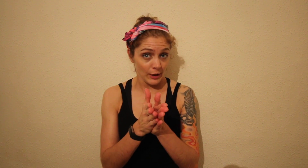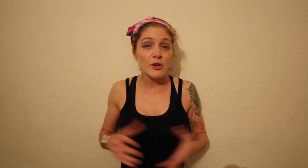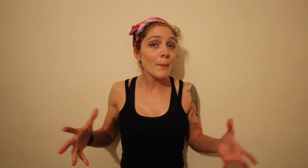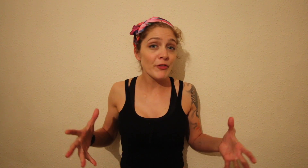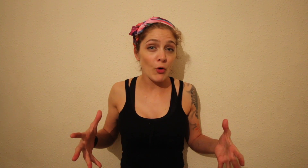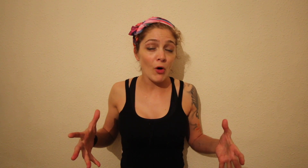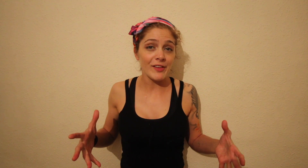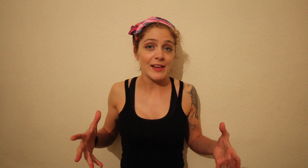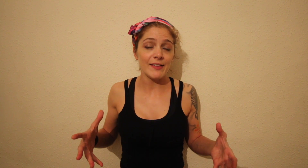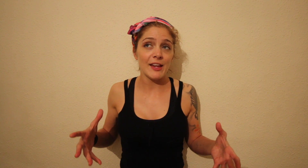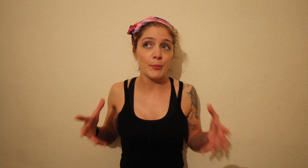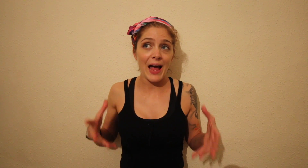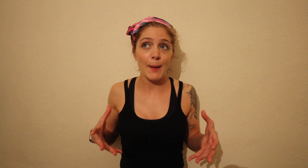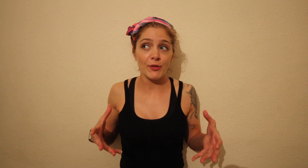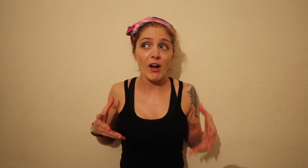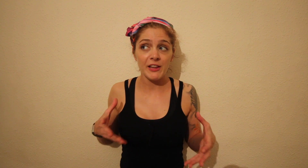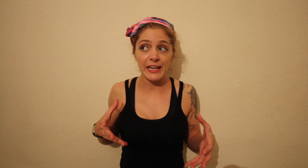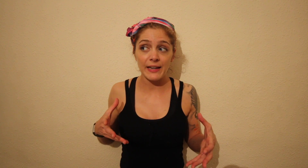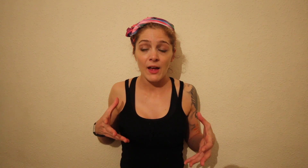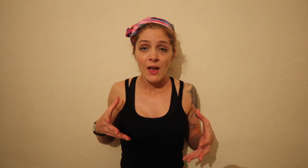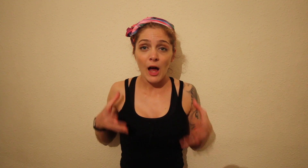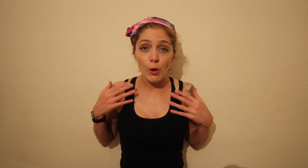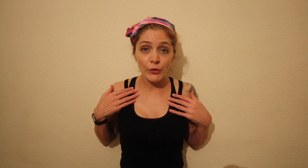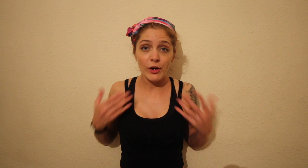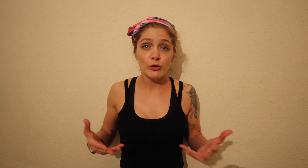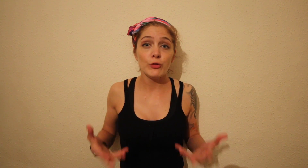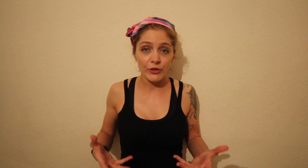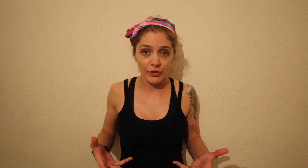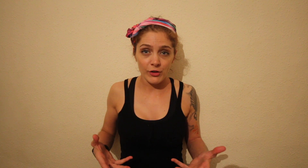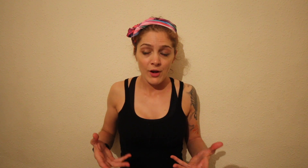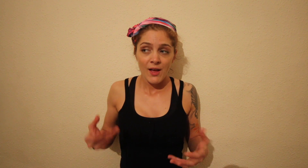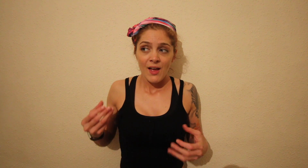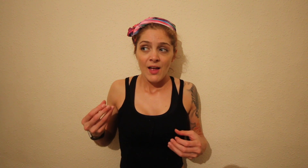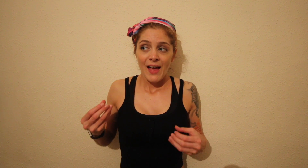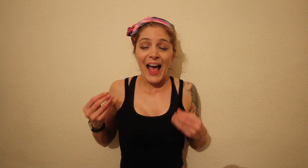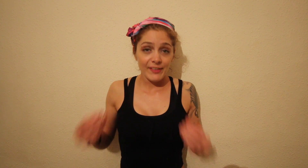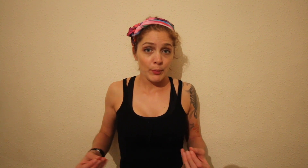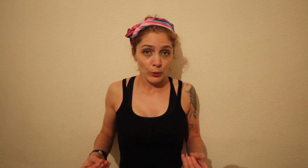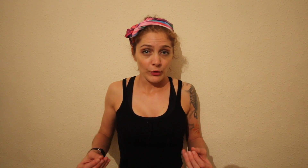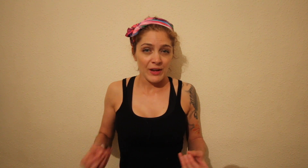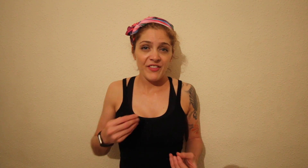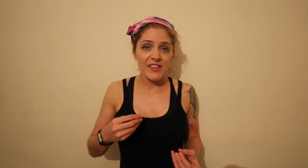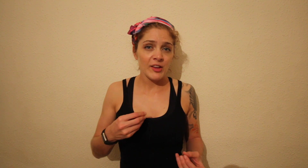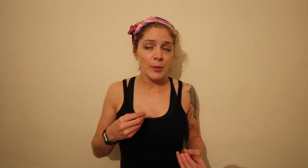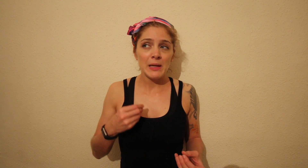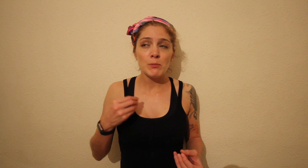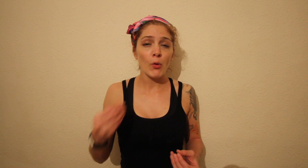you. Number four on this list is perhaps, I think, alongside nutrition as important. In fact this is probably more